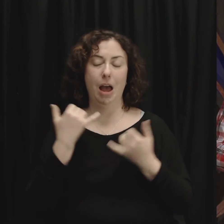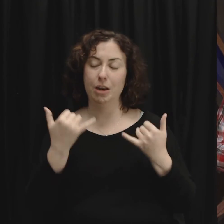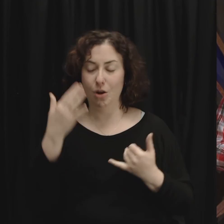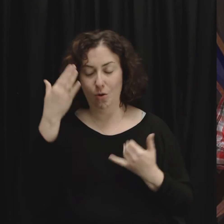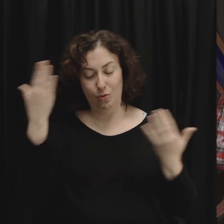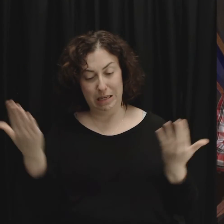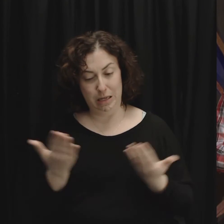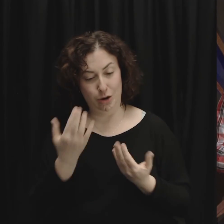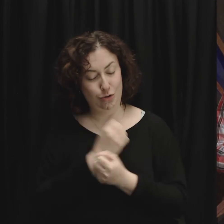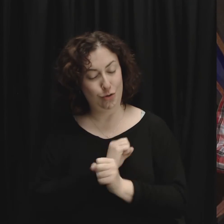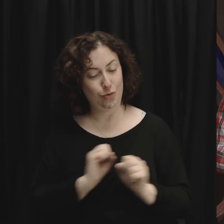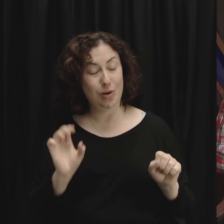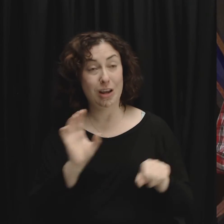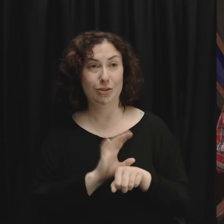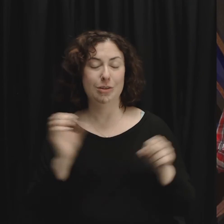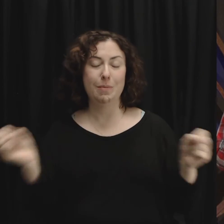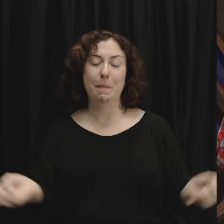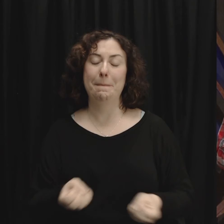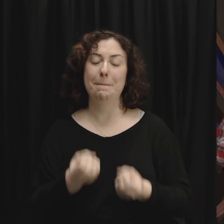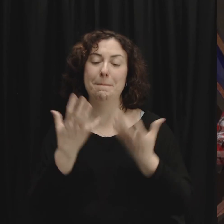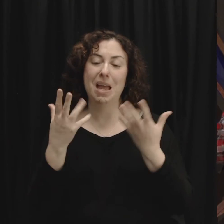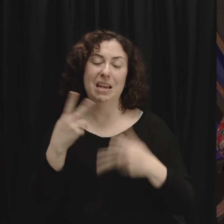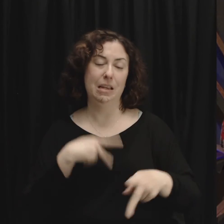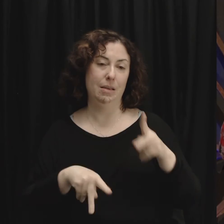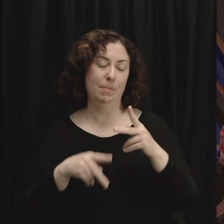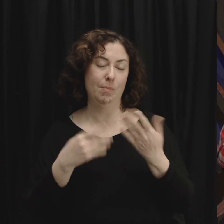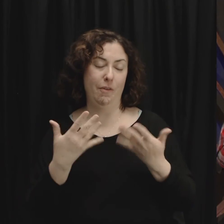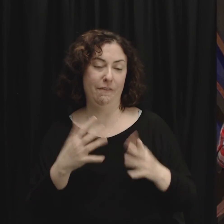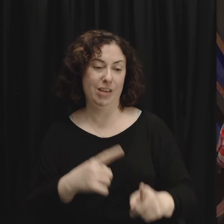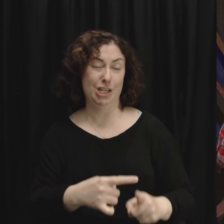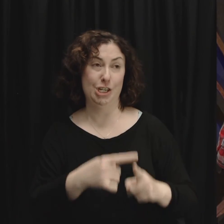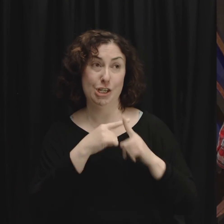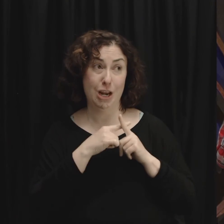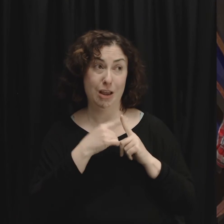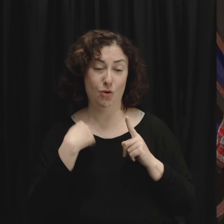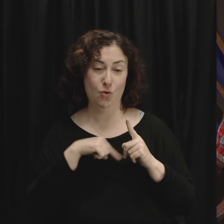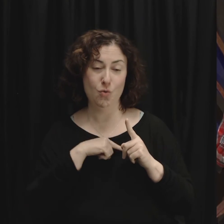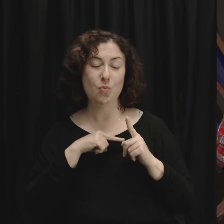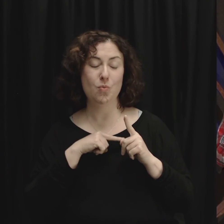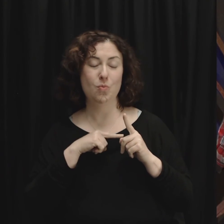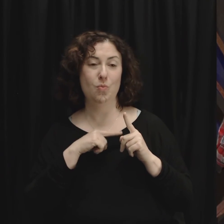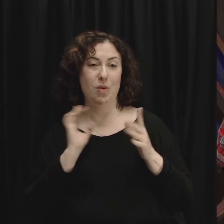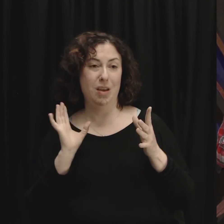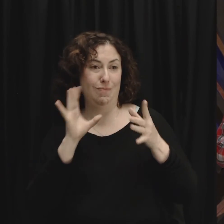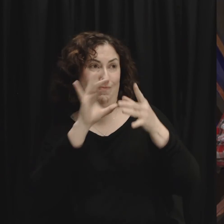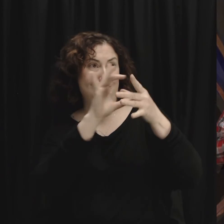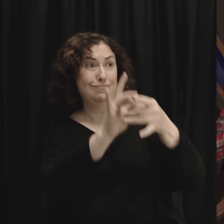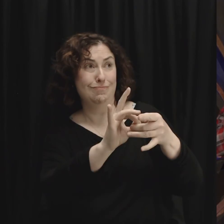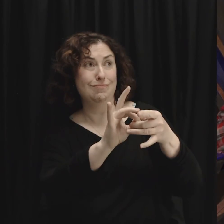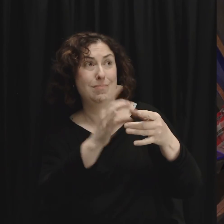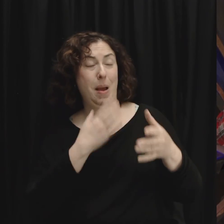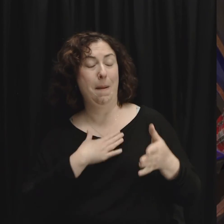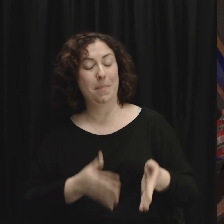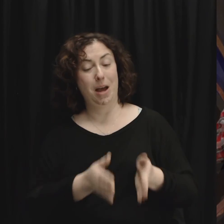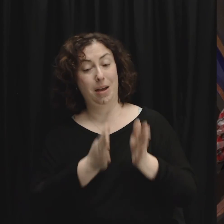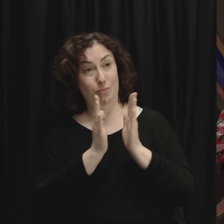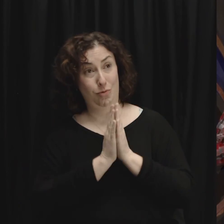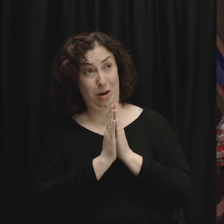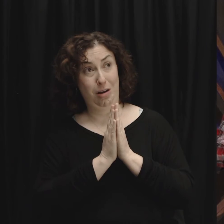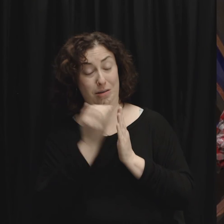are many of us who call you our Lord and Savior we claim to belong to your family my prayer is that as much as we claim that it would